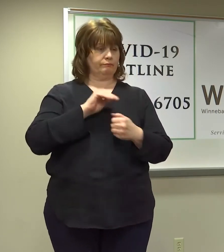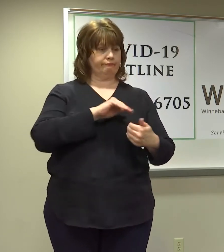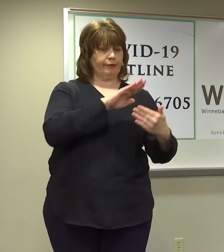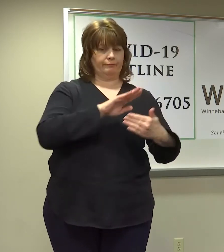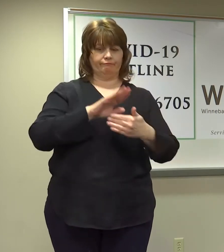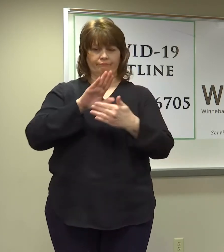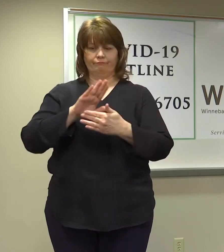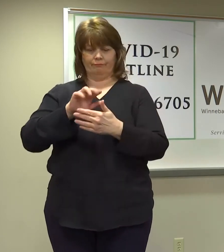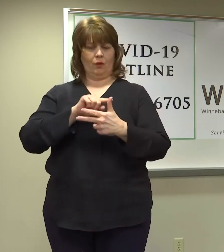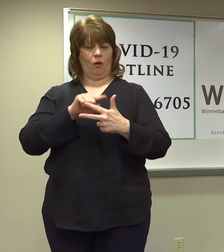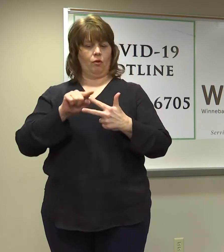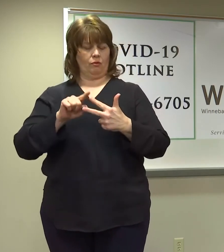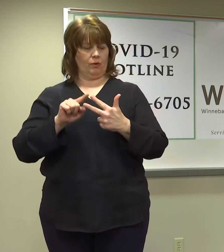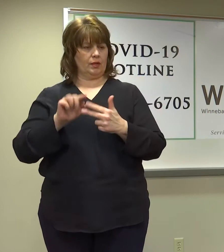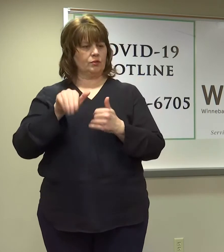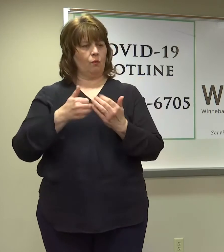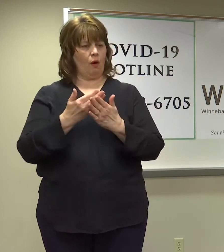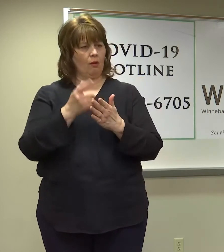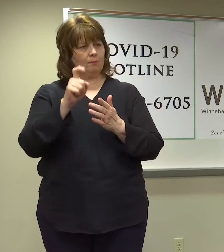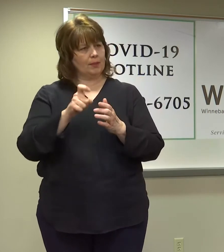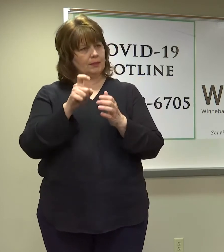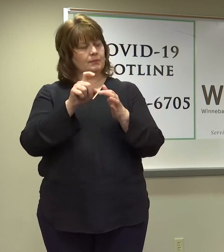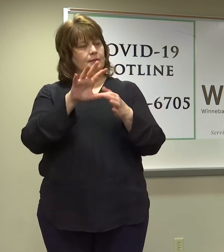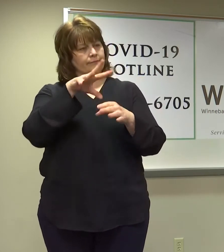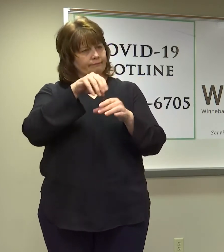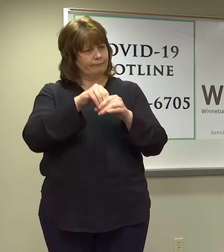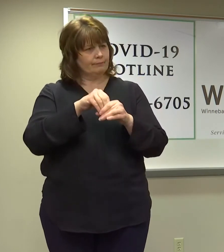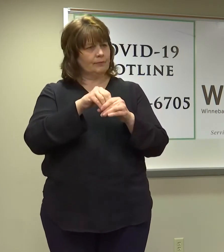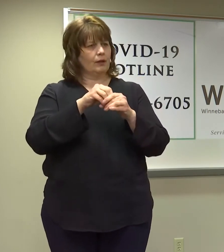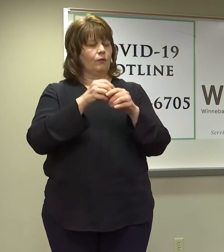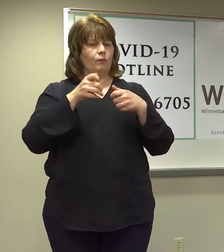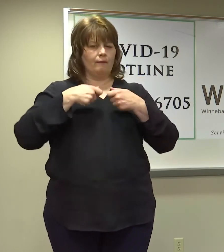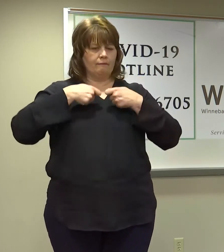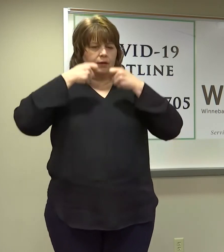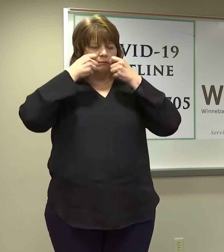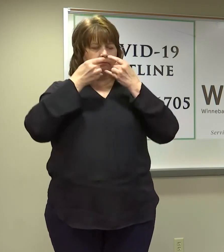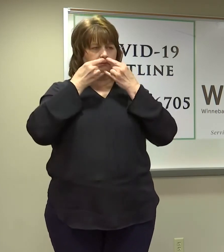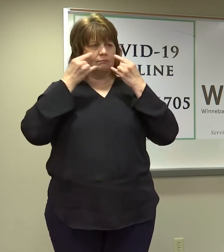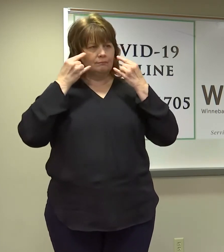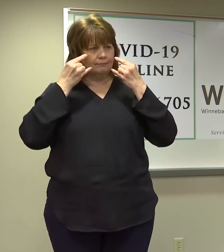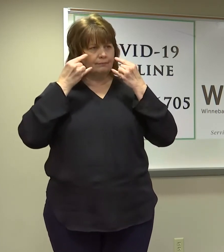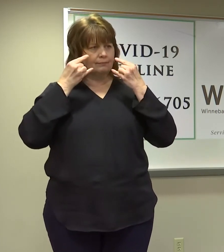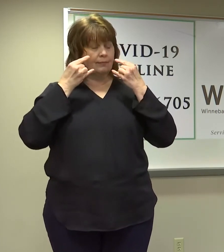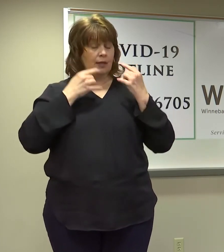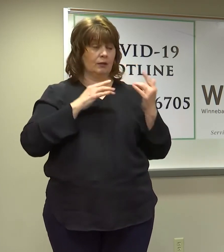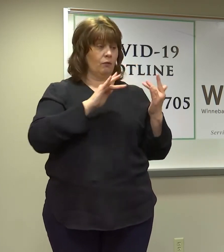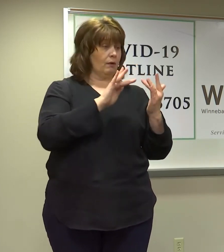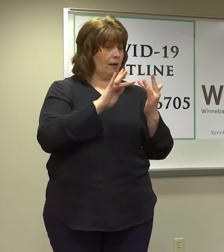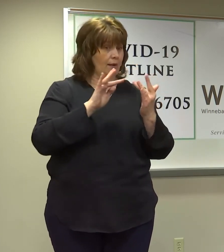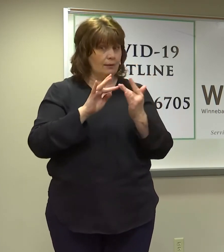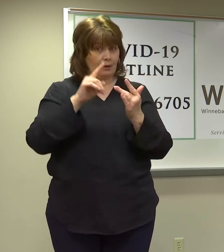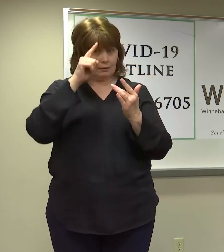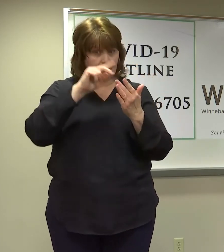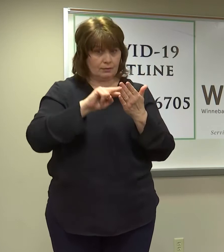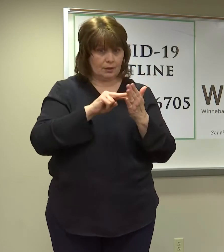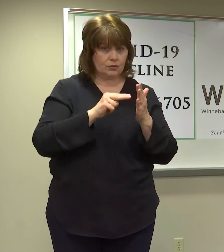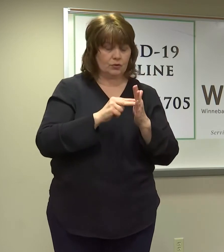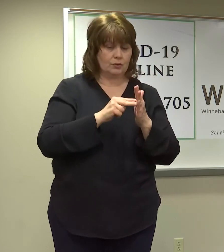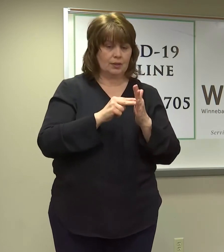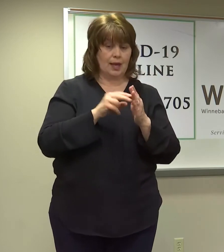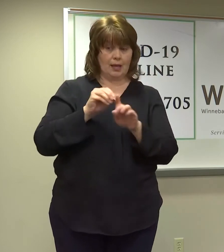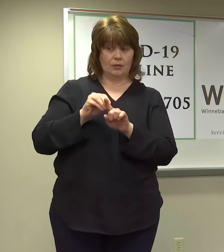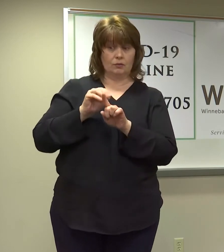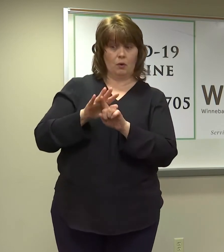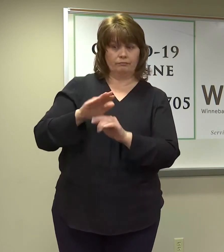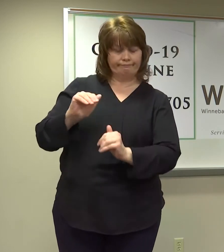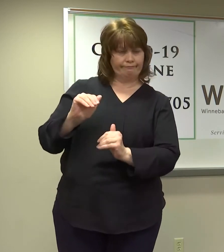So, we all have to do our parts. We've got to wear our face coverings. We've got to be intentional about our contacts, limit our exposures,